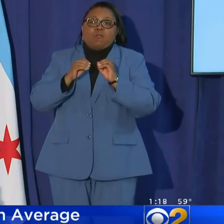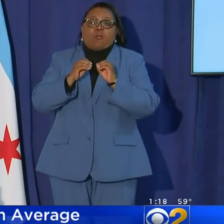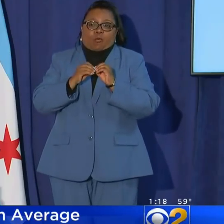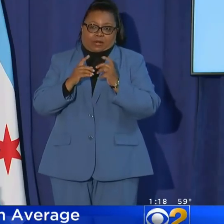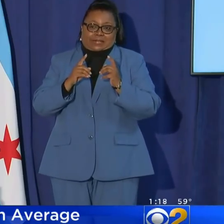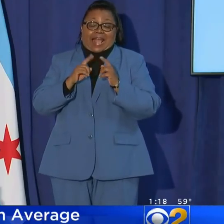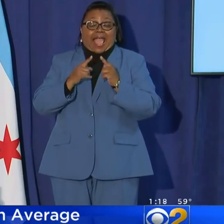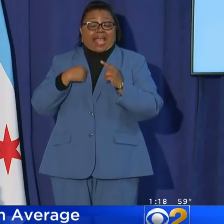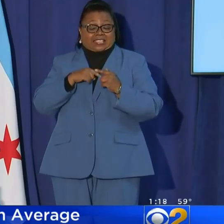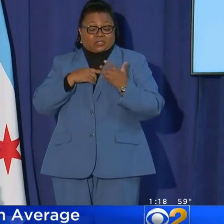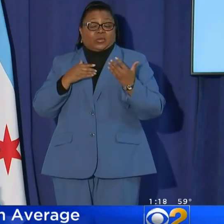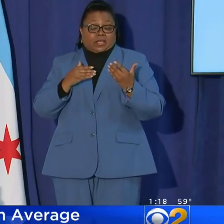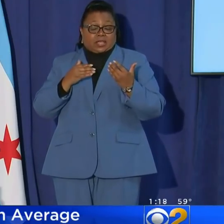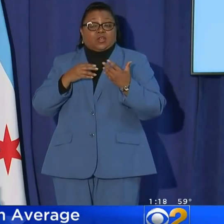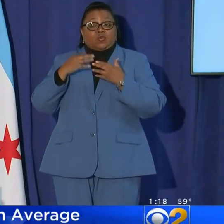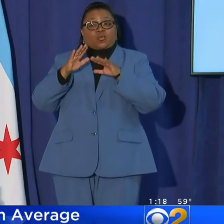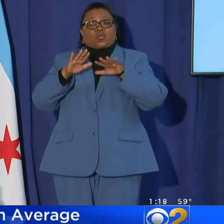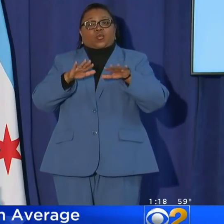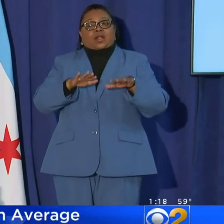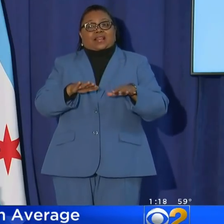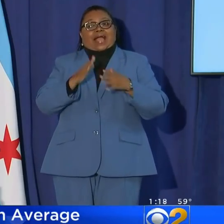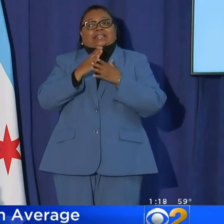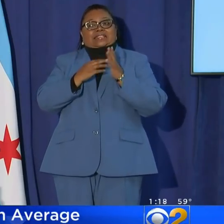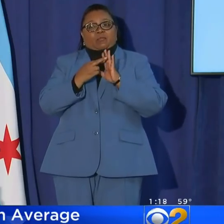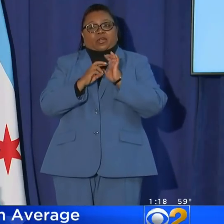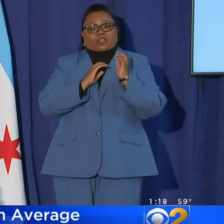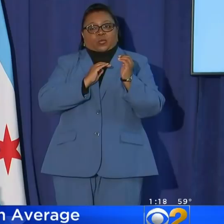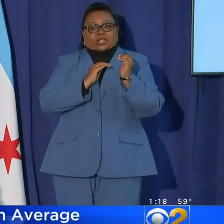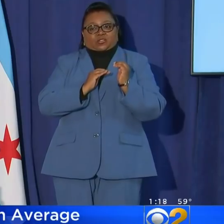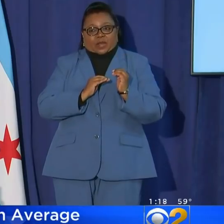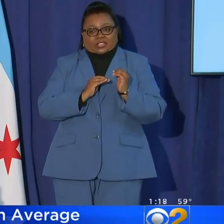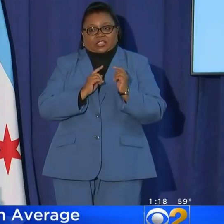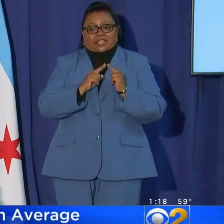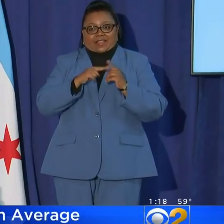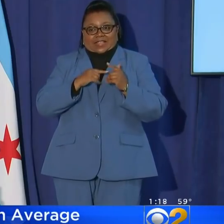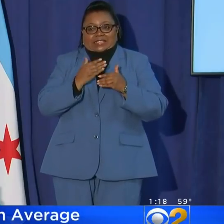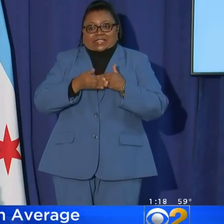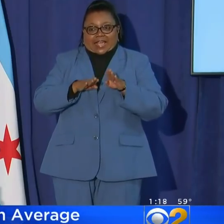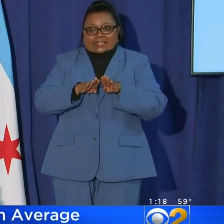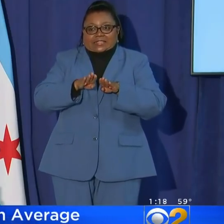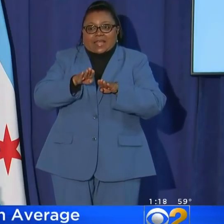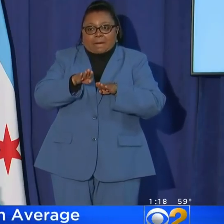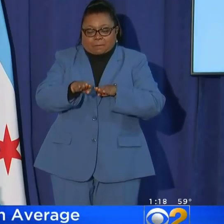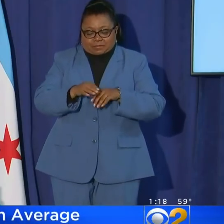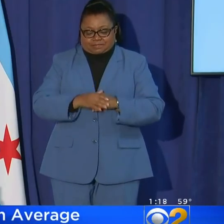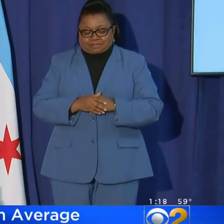bit deeper as we relax some of the restrictions in this next step.